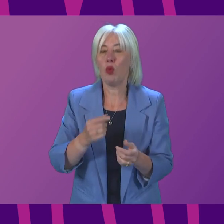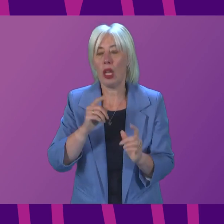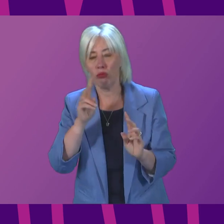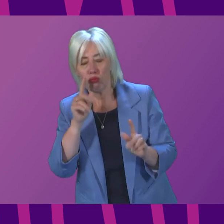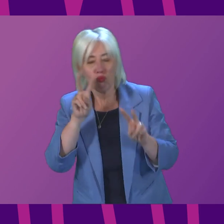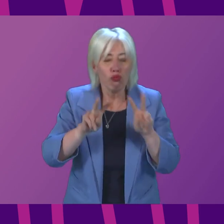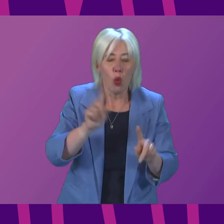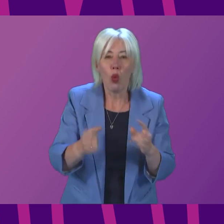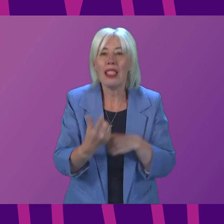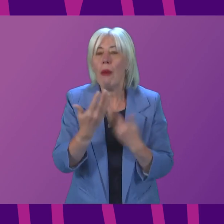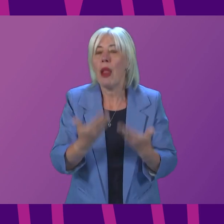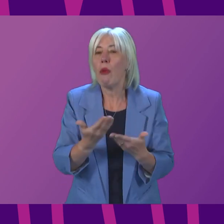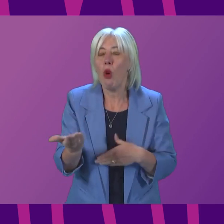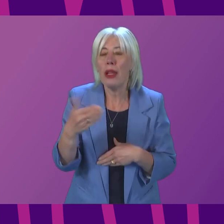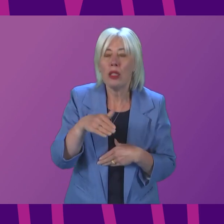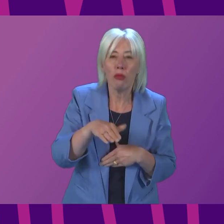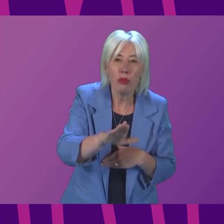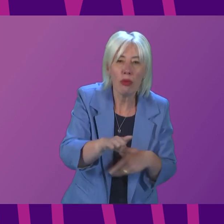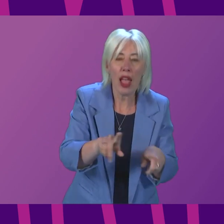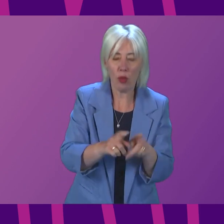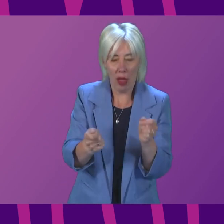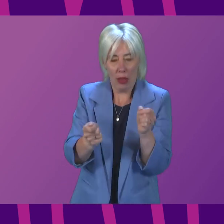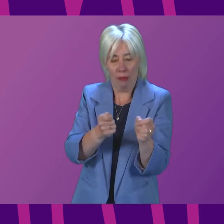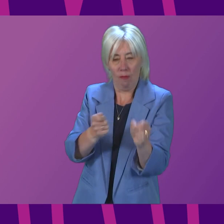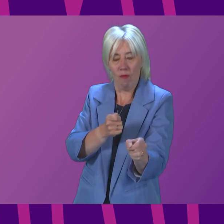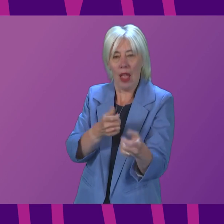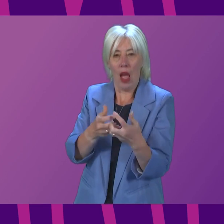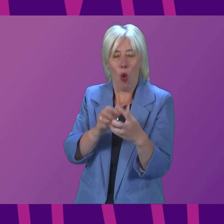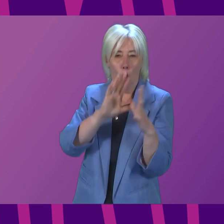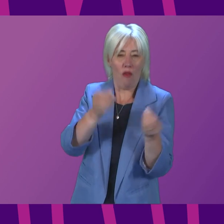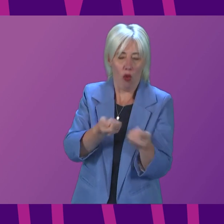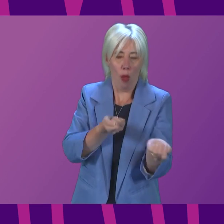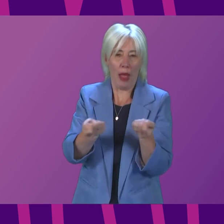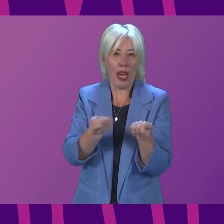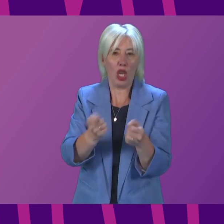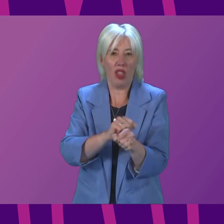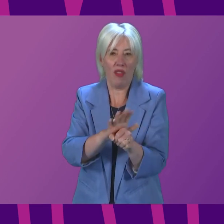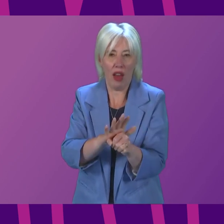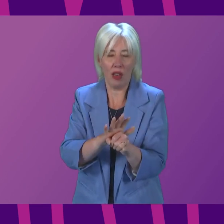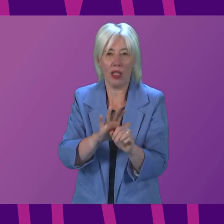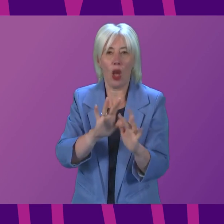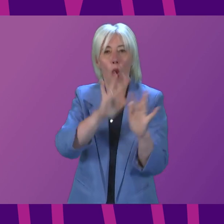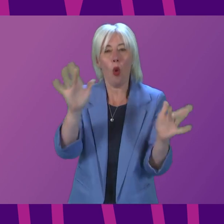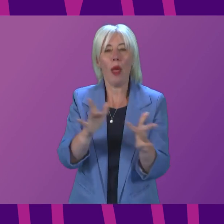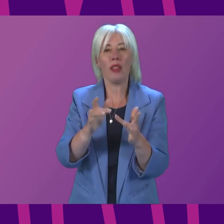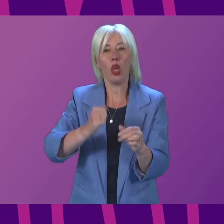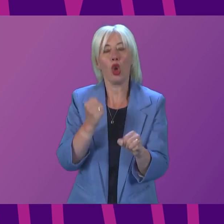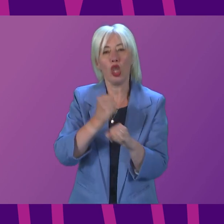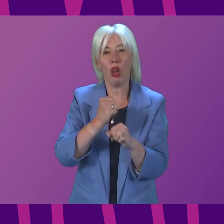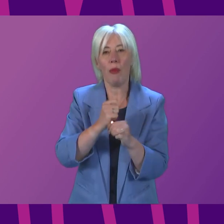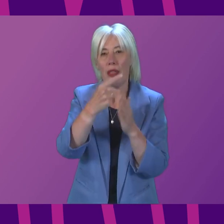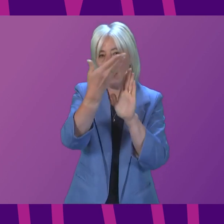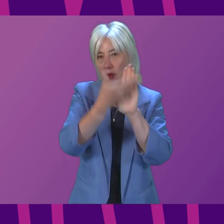numbers and better support the shift in our management of the virus overall. A paper has been published on the Scottish Government website setting out the detail.